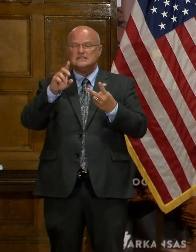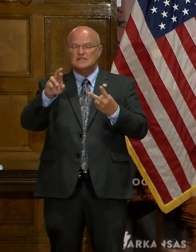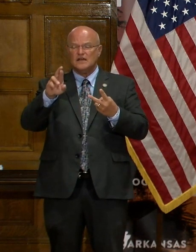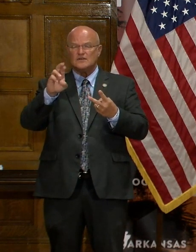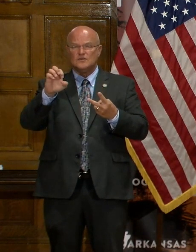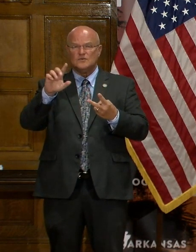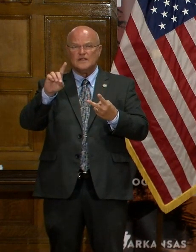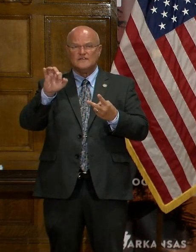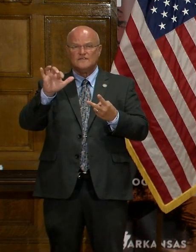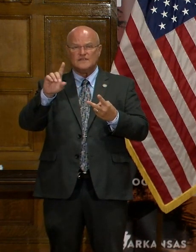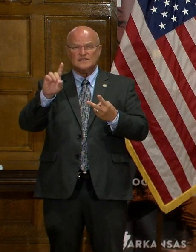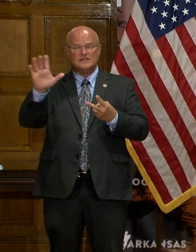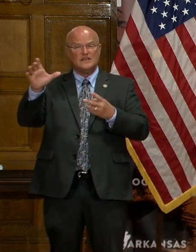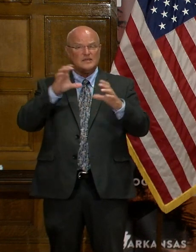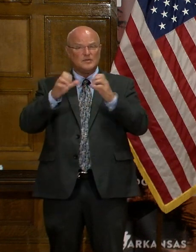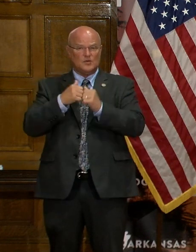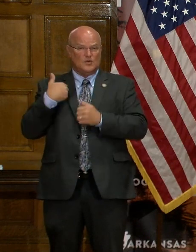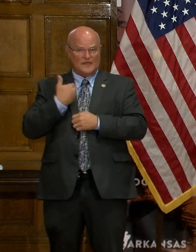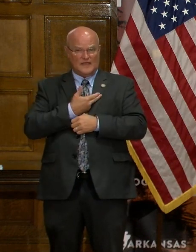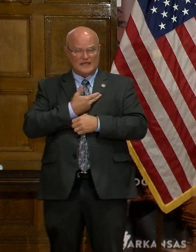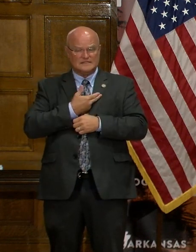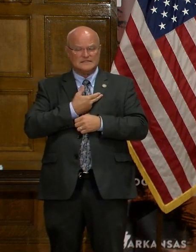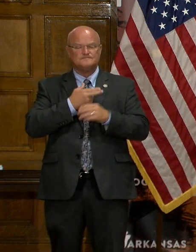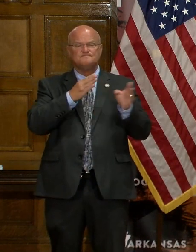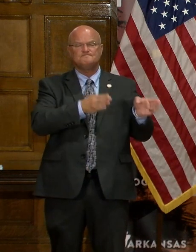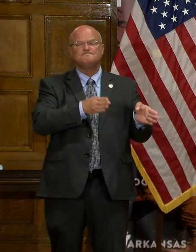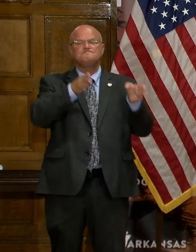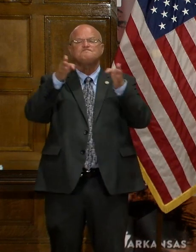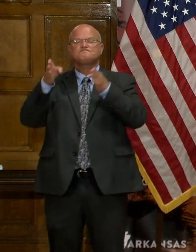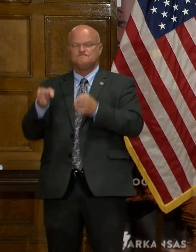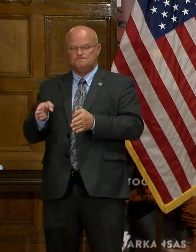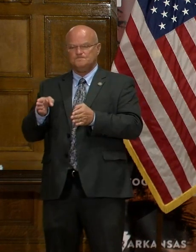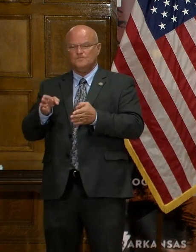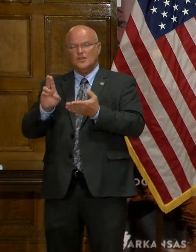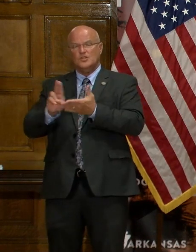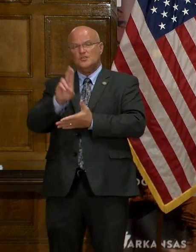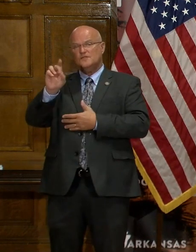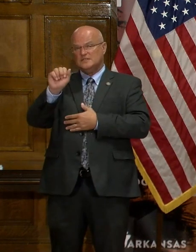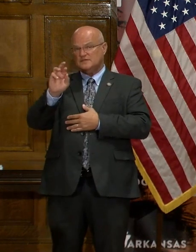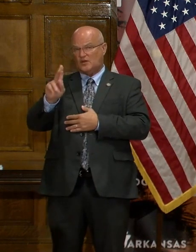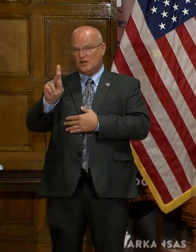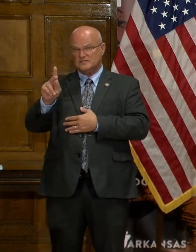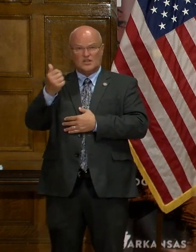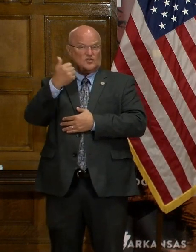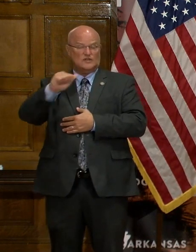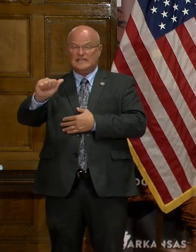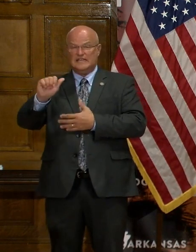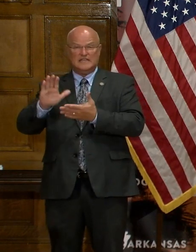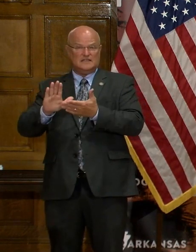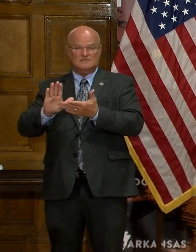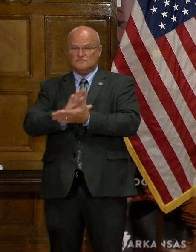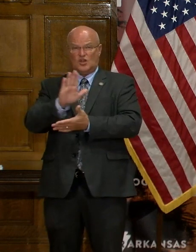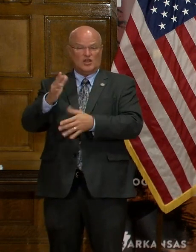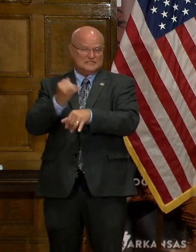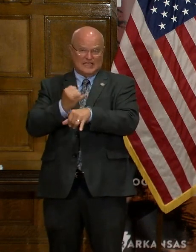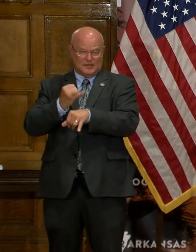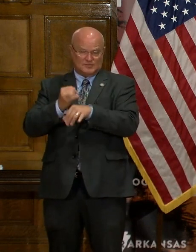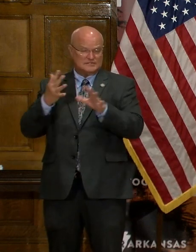communication to us. In terms of the University of Arkansas or any college campus,